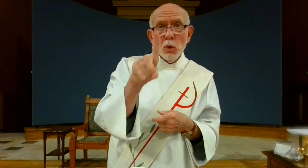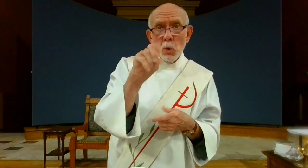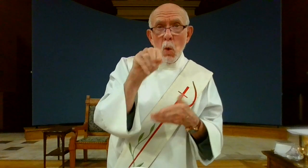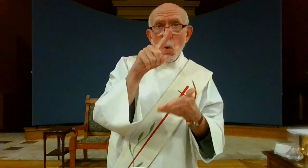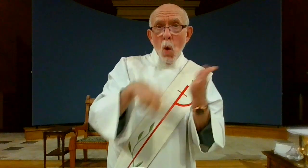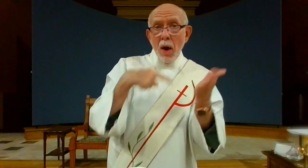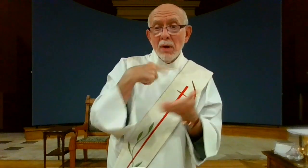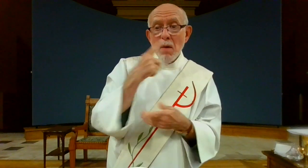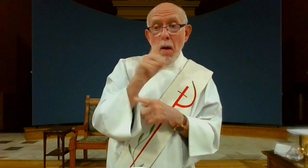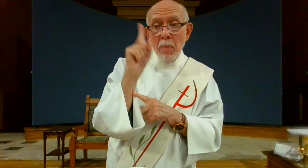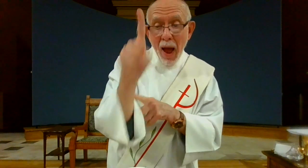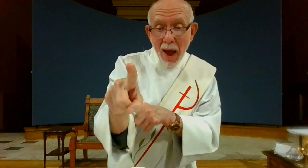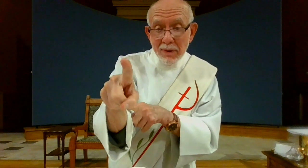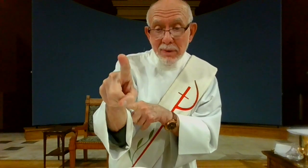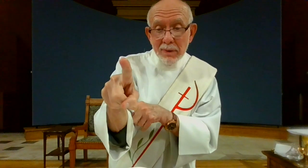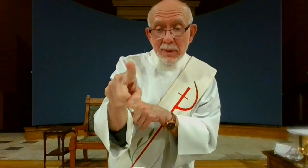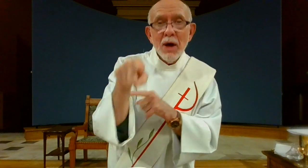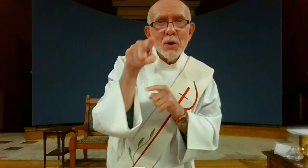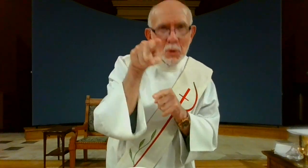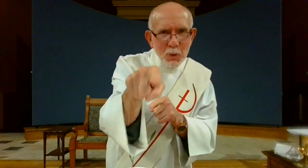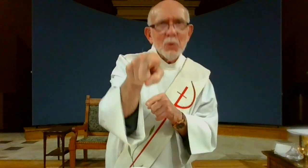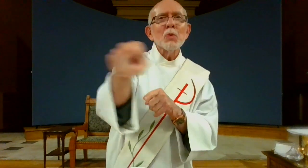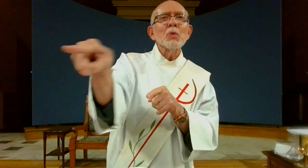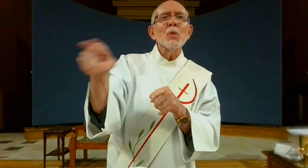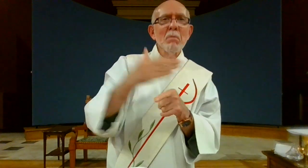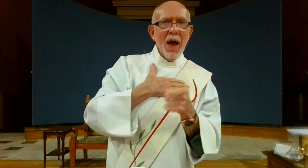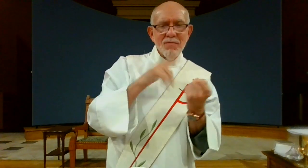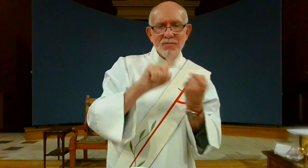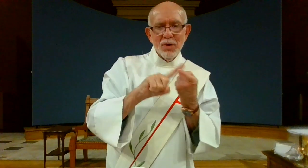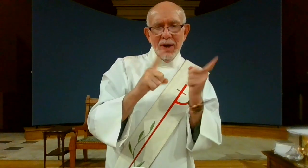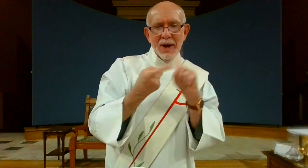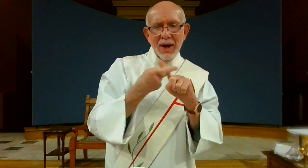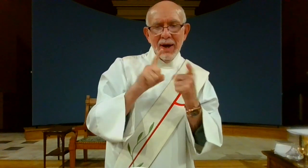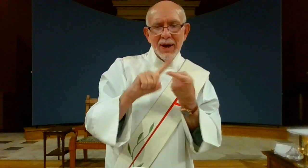You are my friends if you do what I command you.